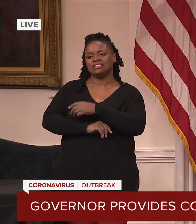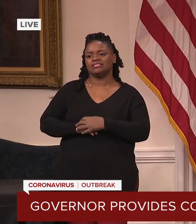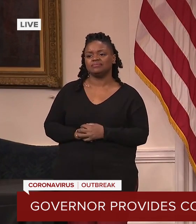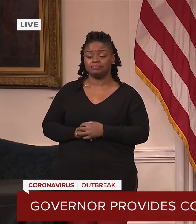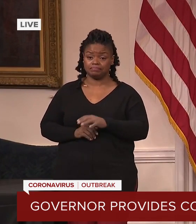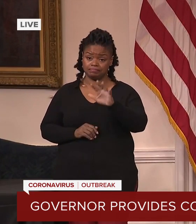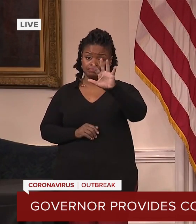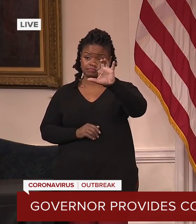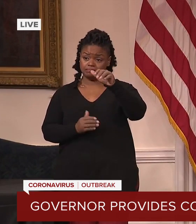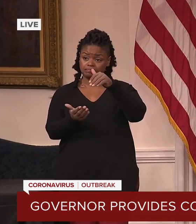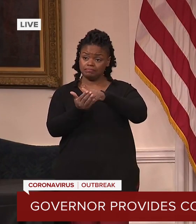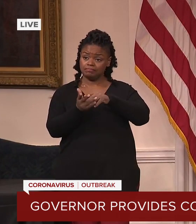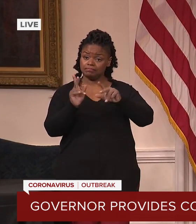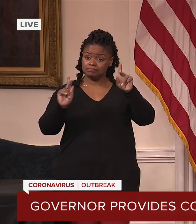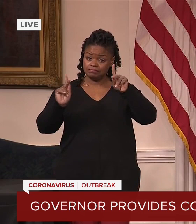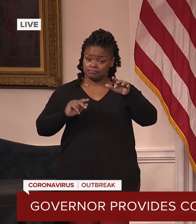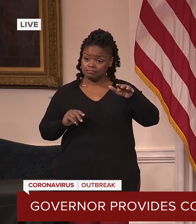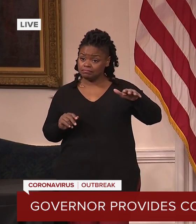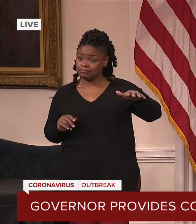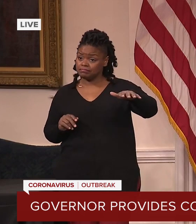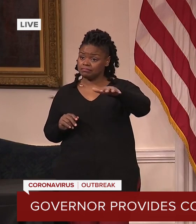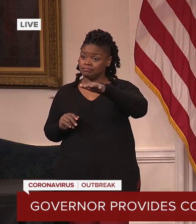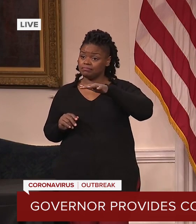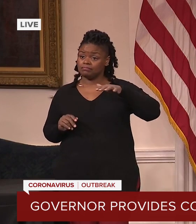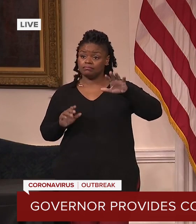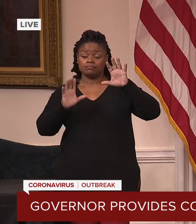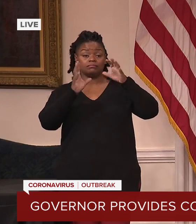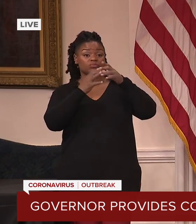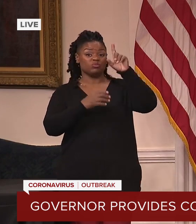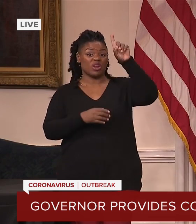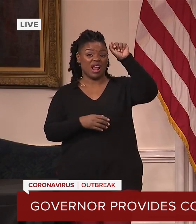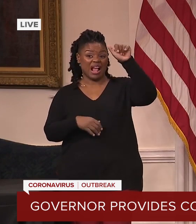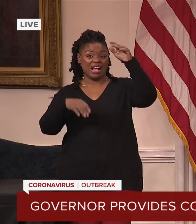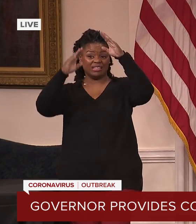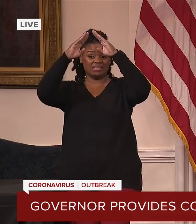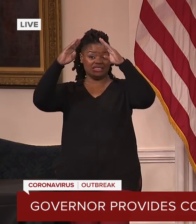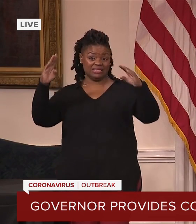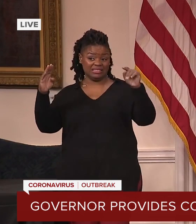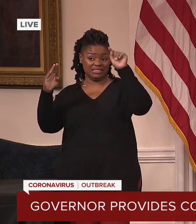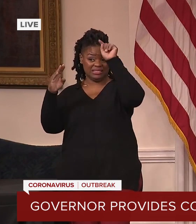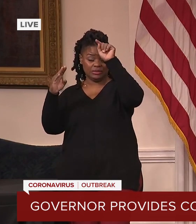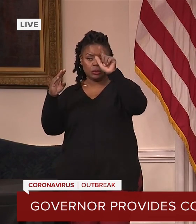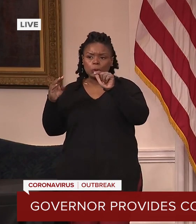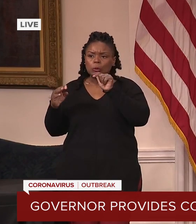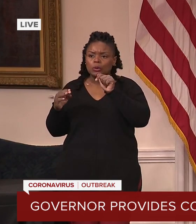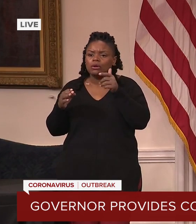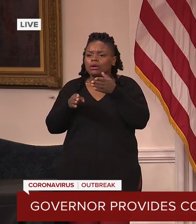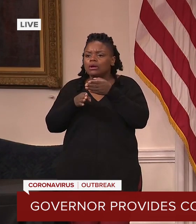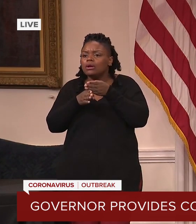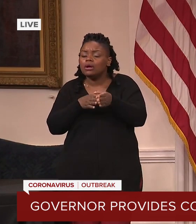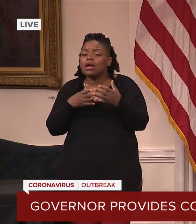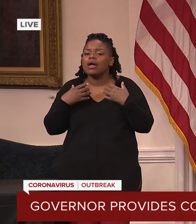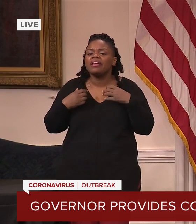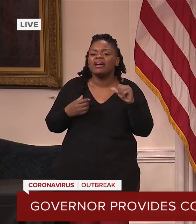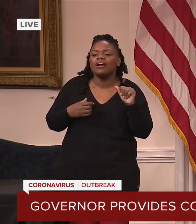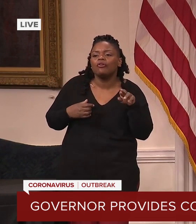individuals who are in Phase 1A, which are comprised of the health care workers and the nursing home residents